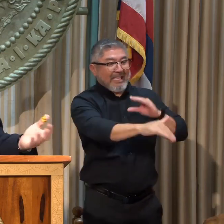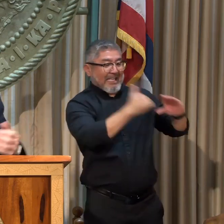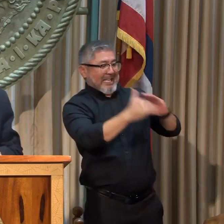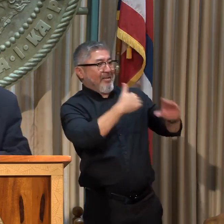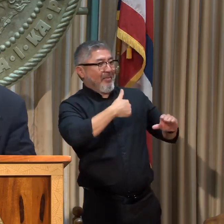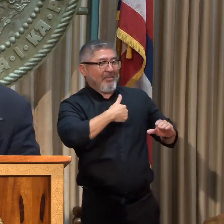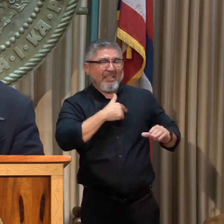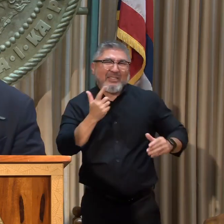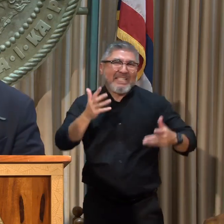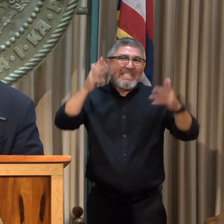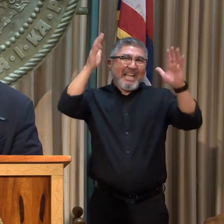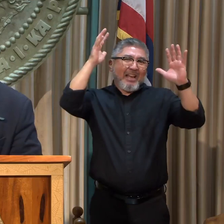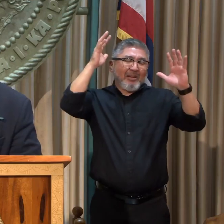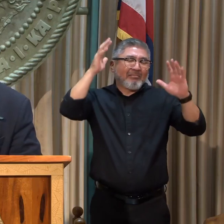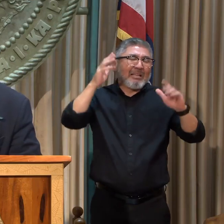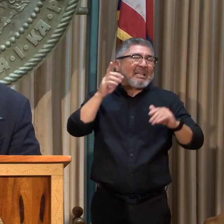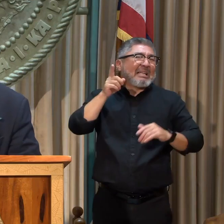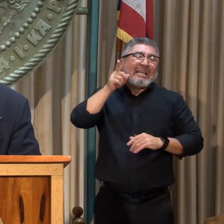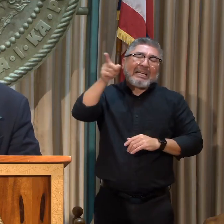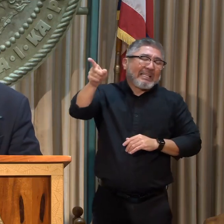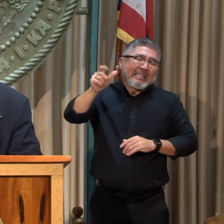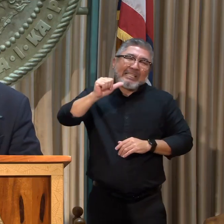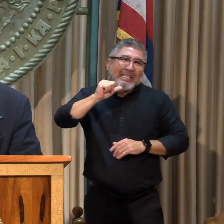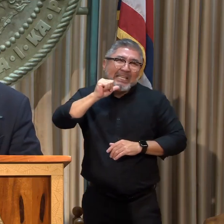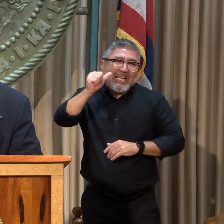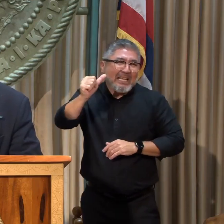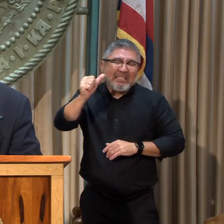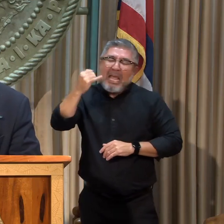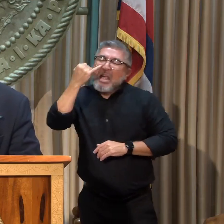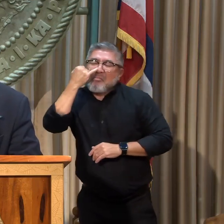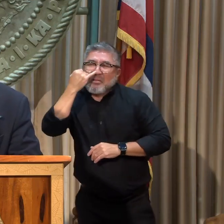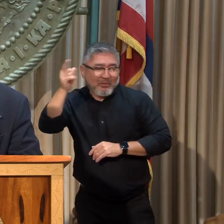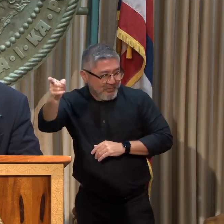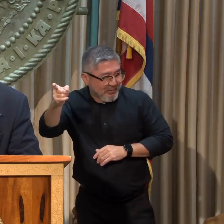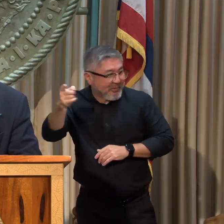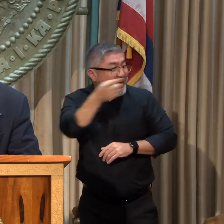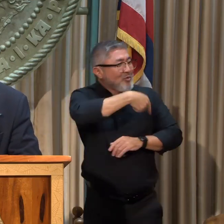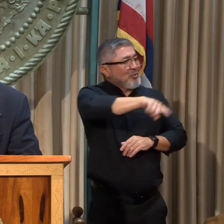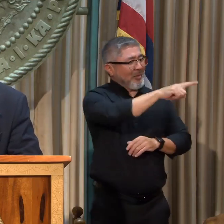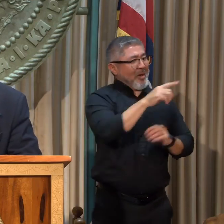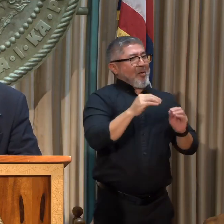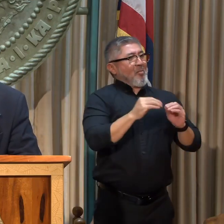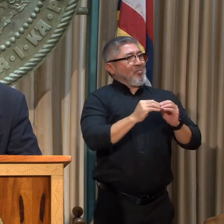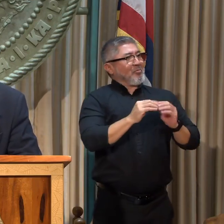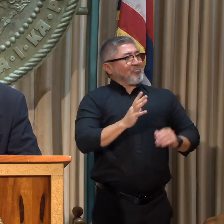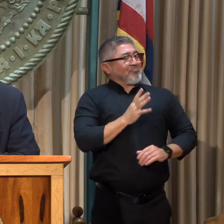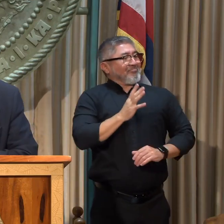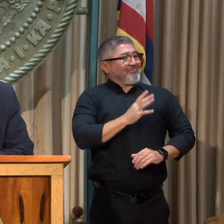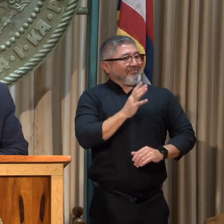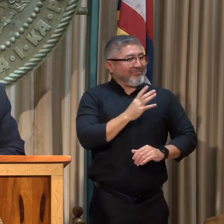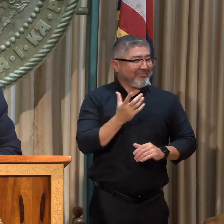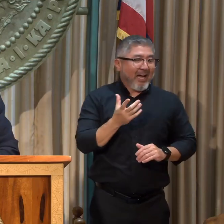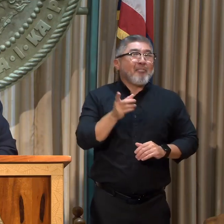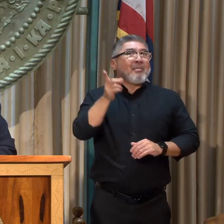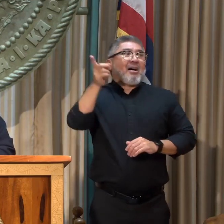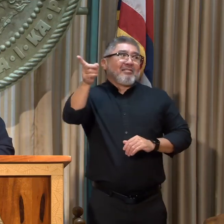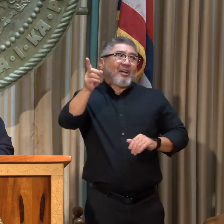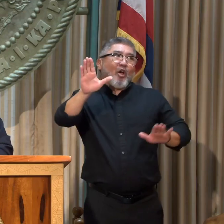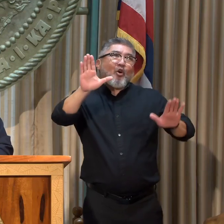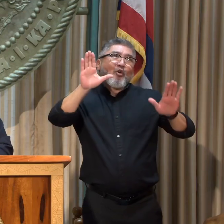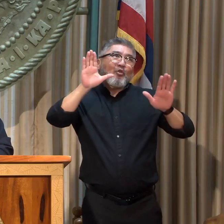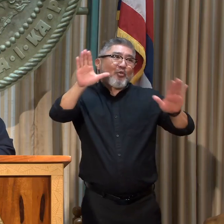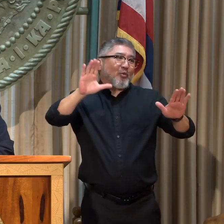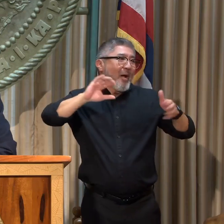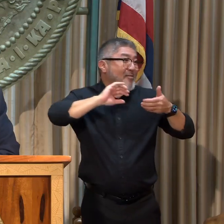guys are more mature than him, I will tell you that you have a great ally in that retiring